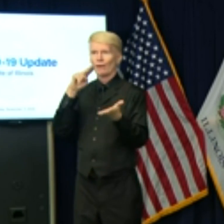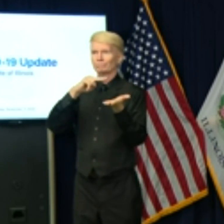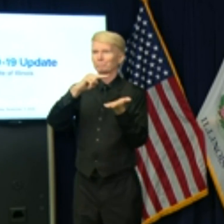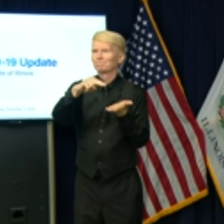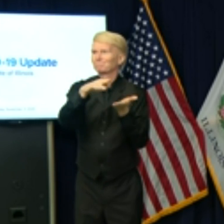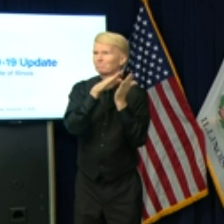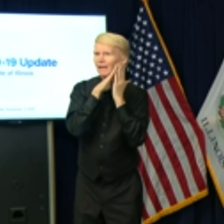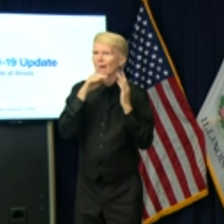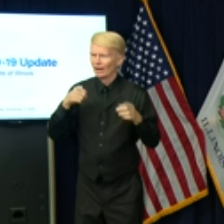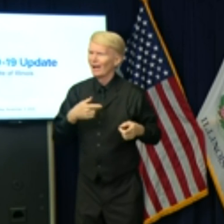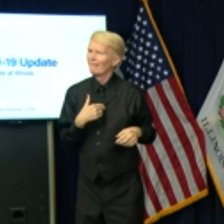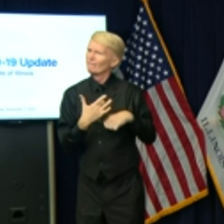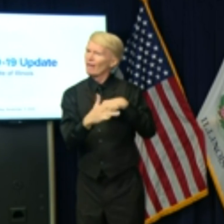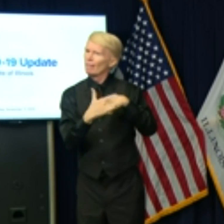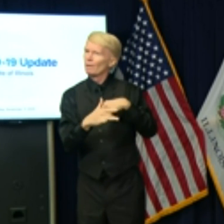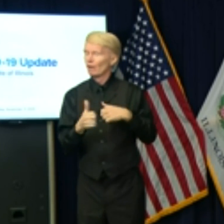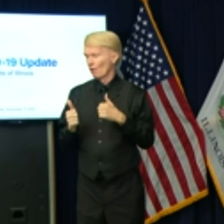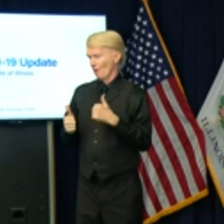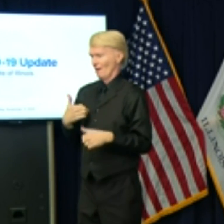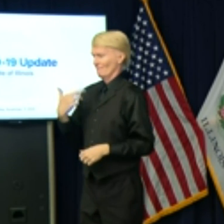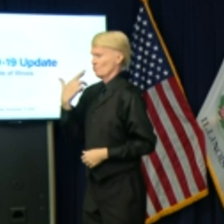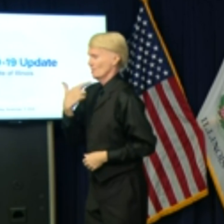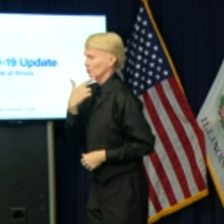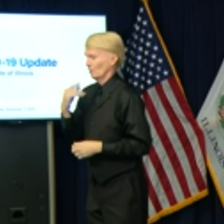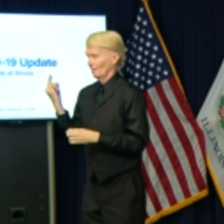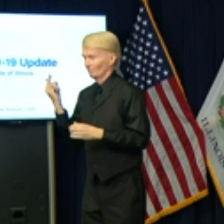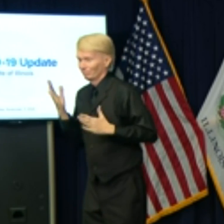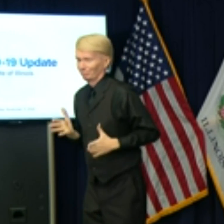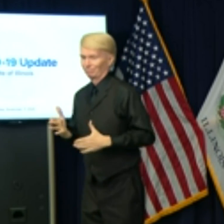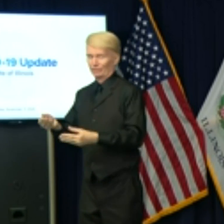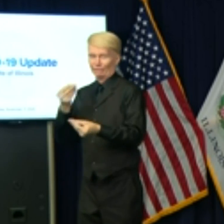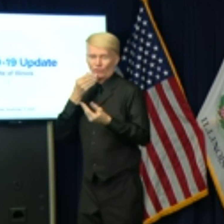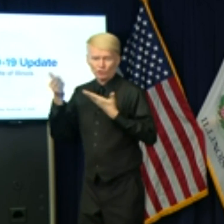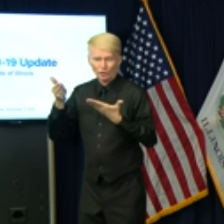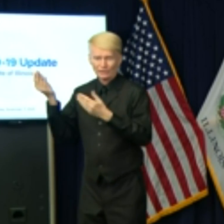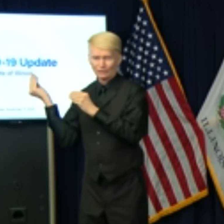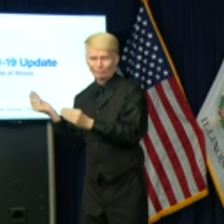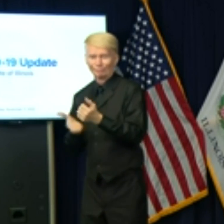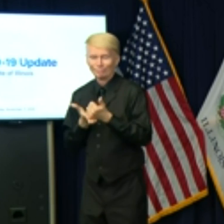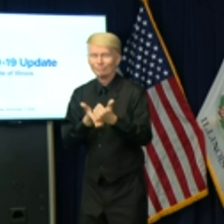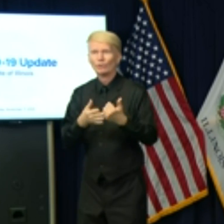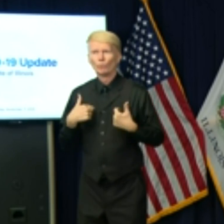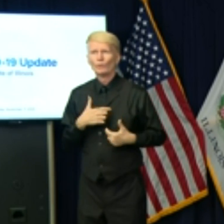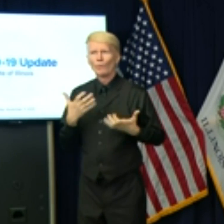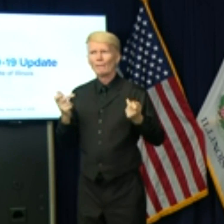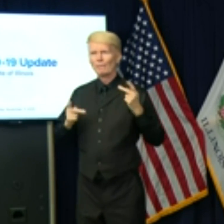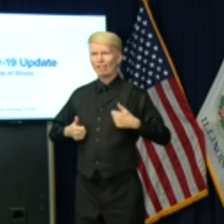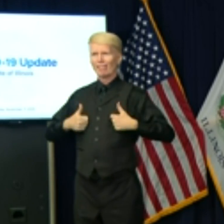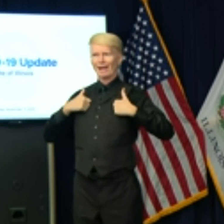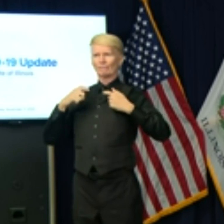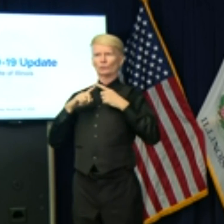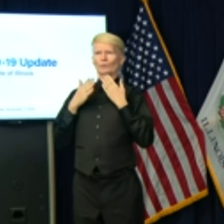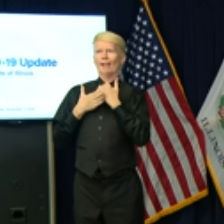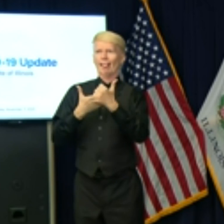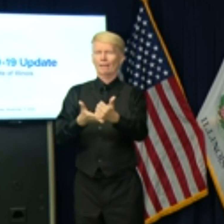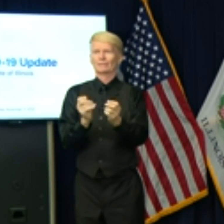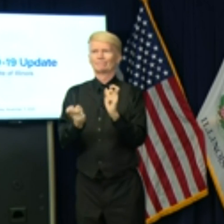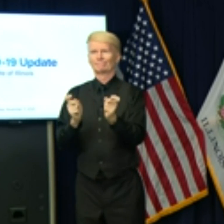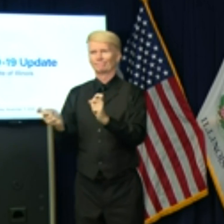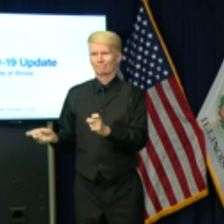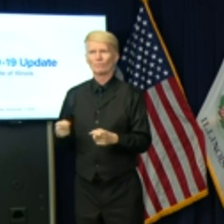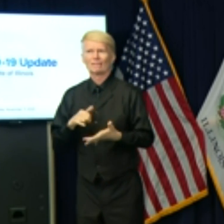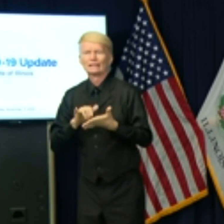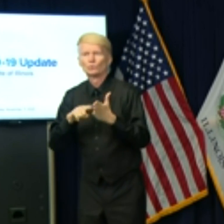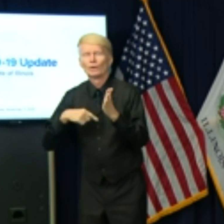therapist or food service worker to tend to those people in the hospital. That's the simple goal that we're all achieving. That's all we're trying to get. Dr.